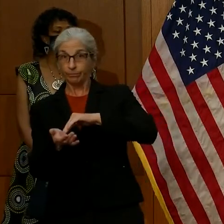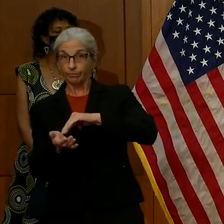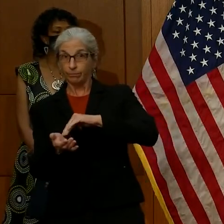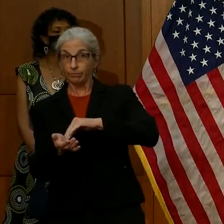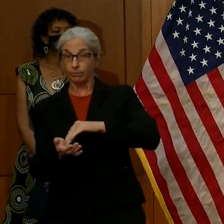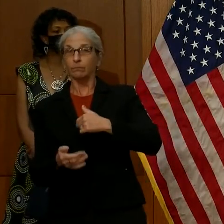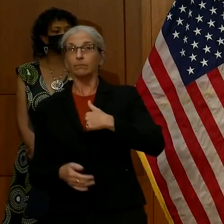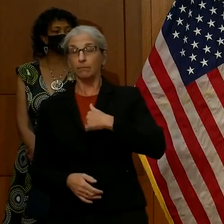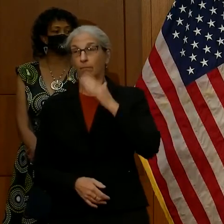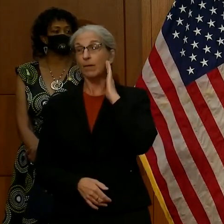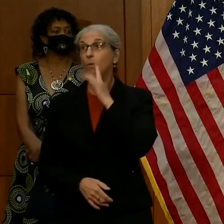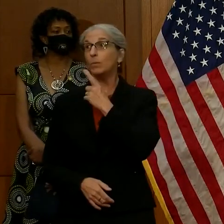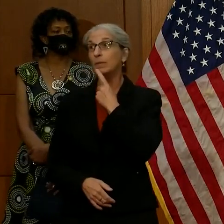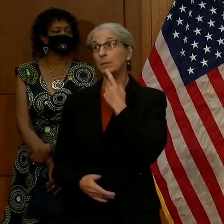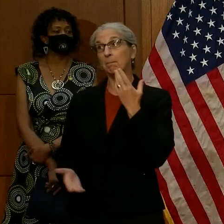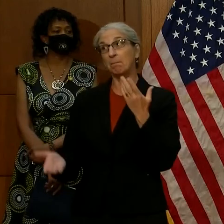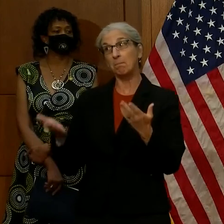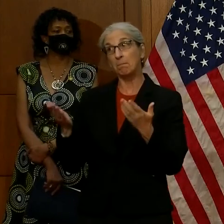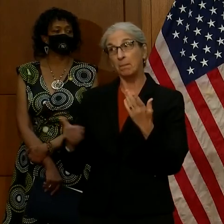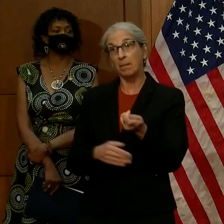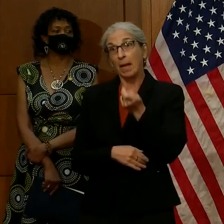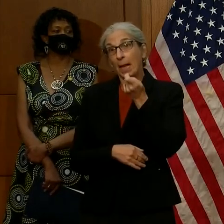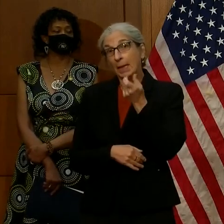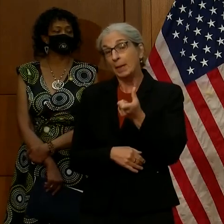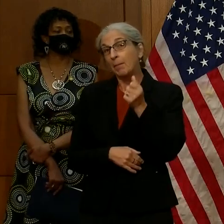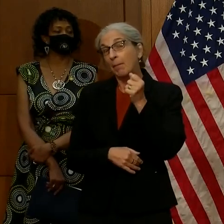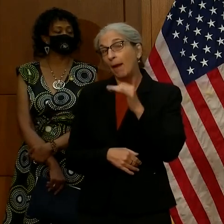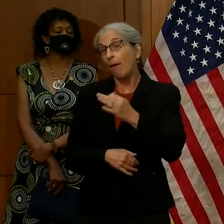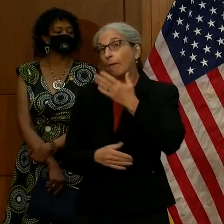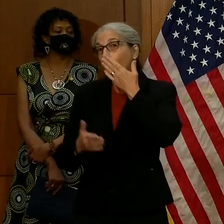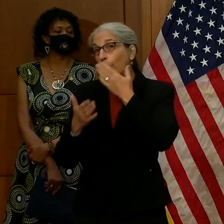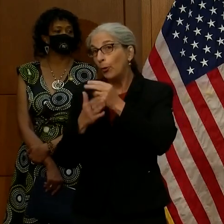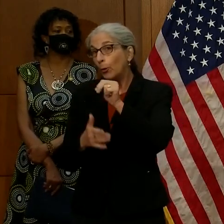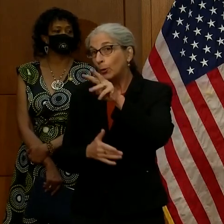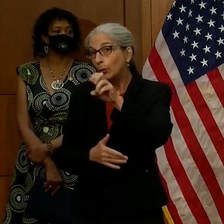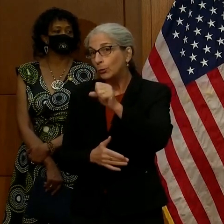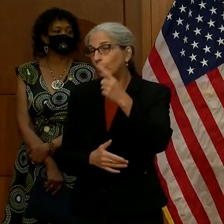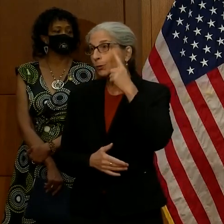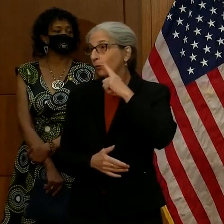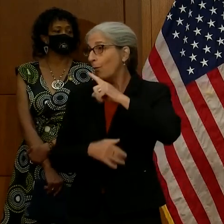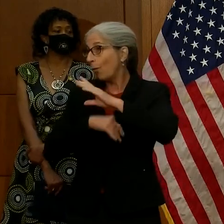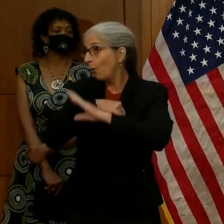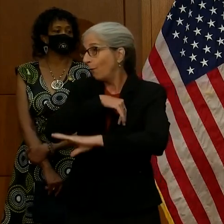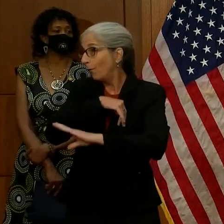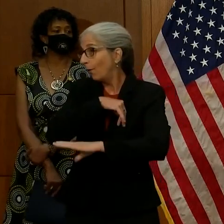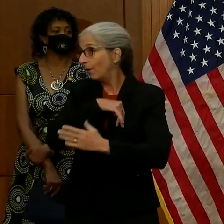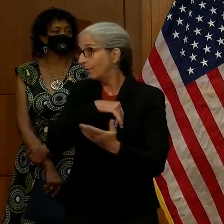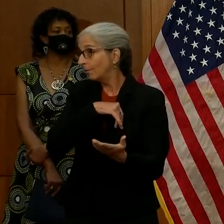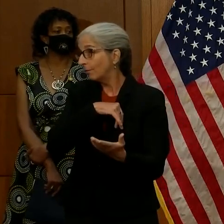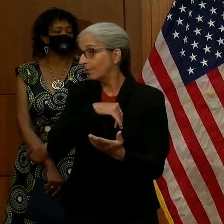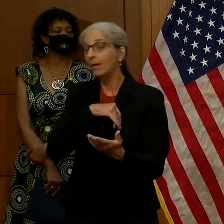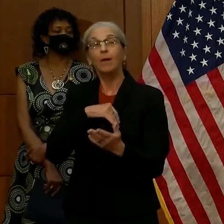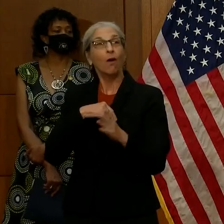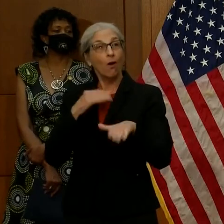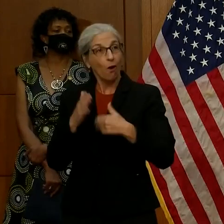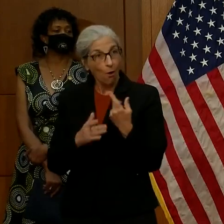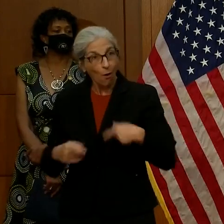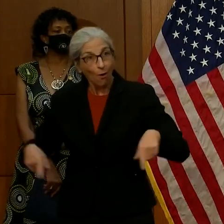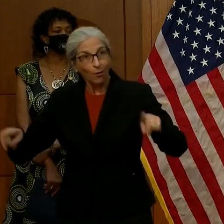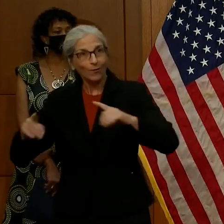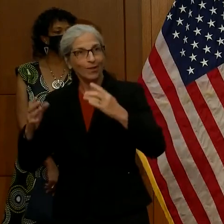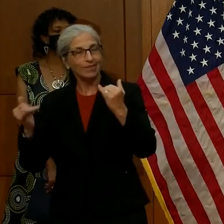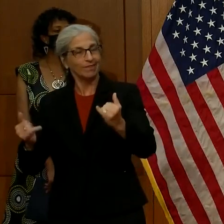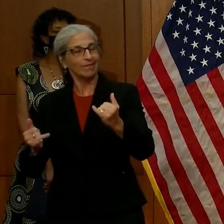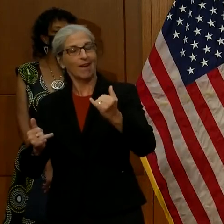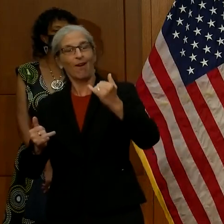Perhaps a bit of a silver lining as we go into the fall is that we are all, I think, paying more attention